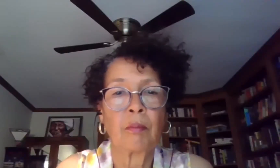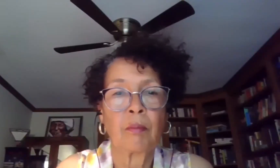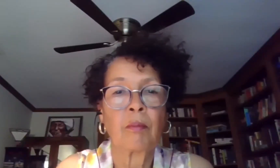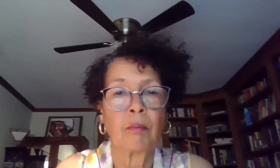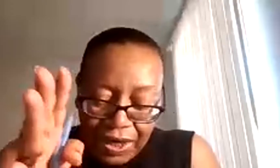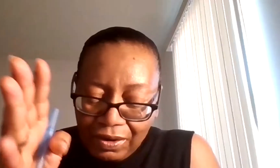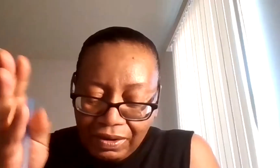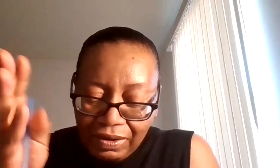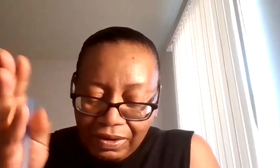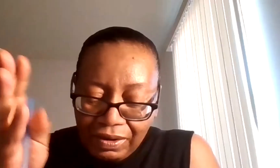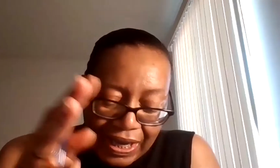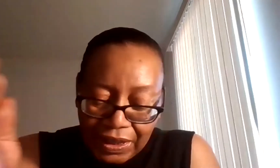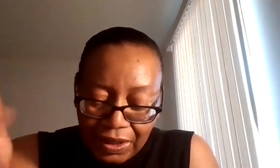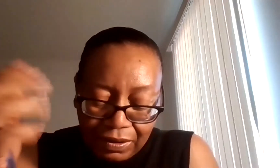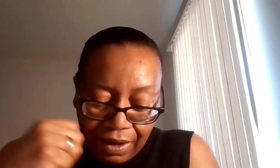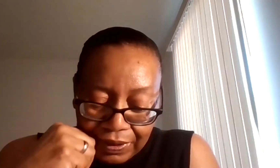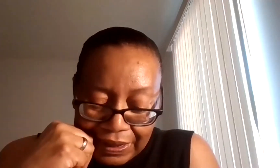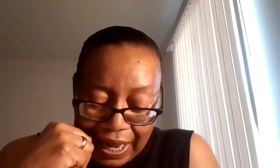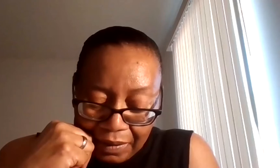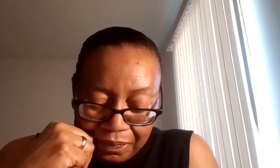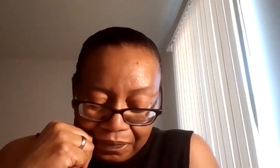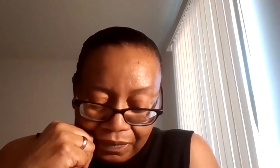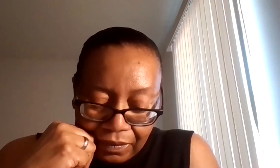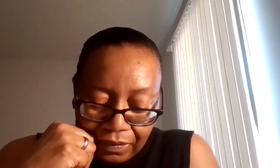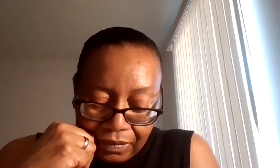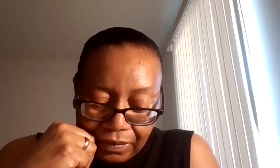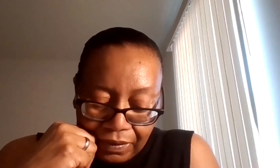from here, from then until now, today.